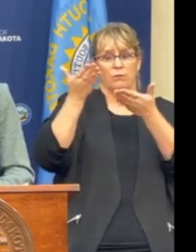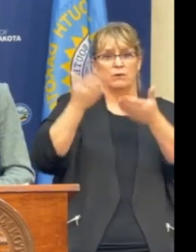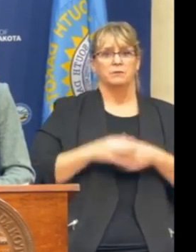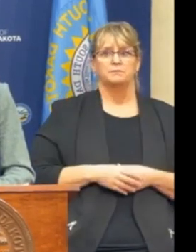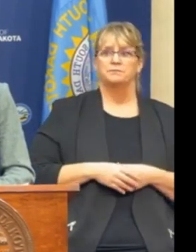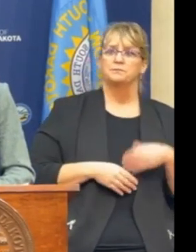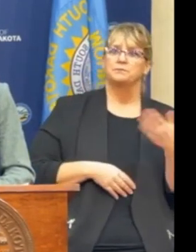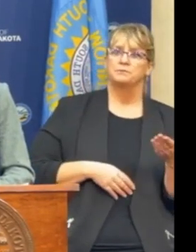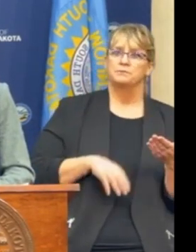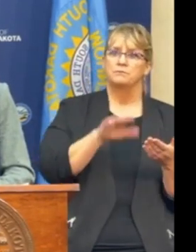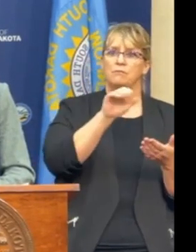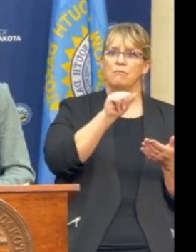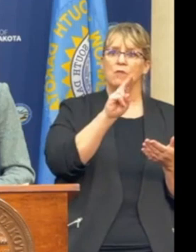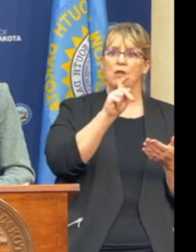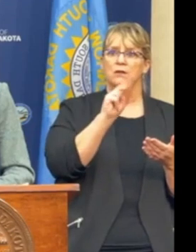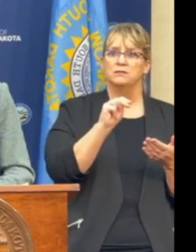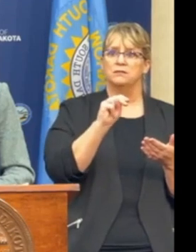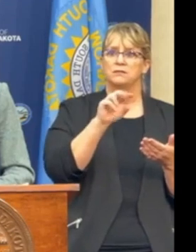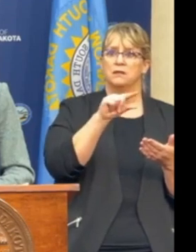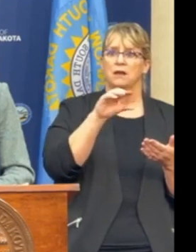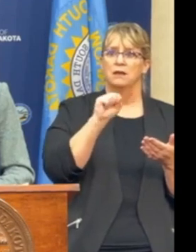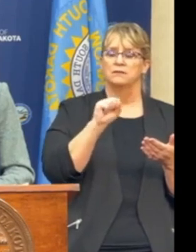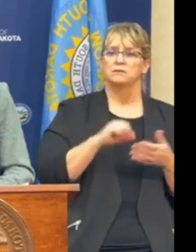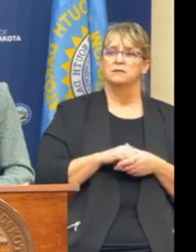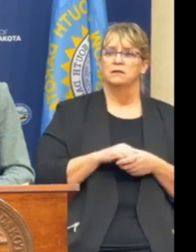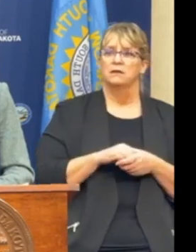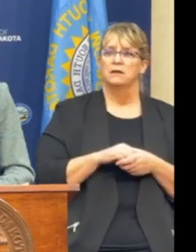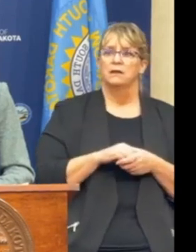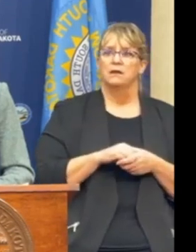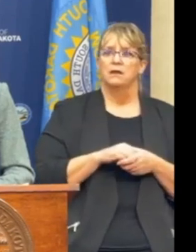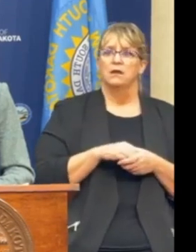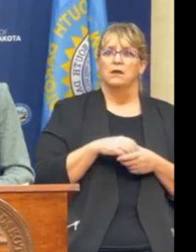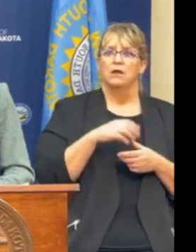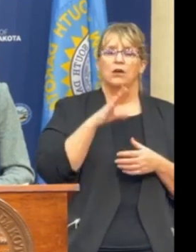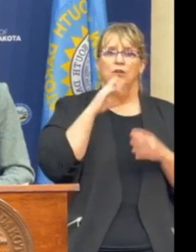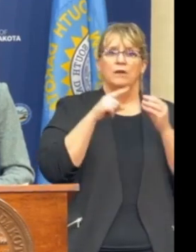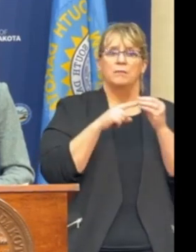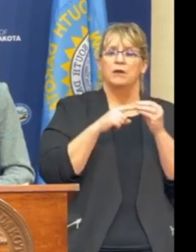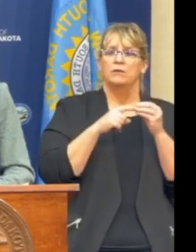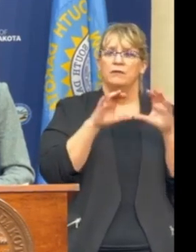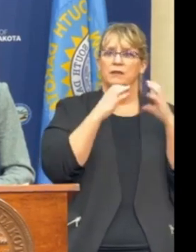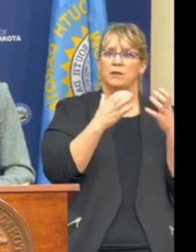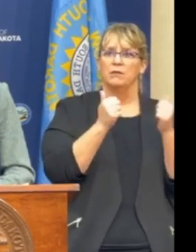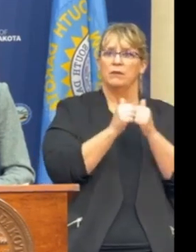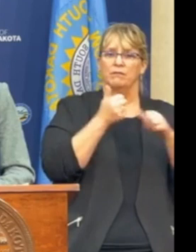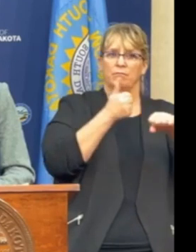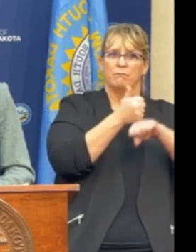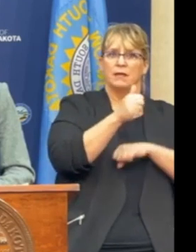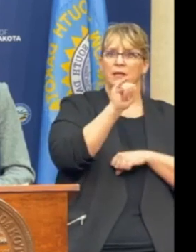Governor, morning. Austin Goss, Dakota News Now. Members of the Select Impeachment Committee have been receiving phone calls regarding